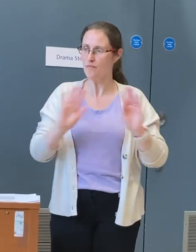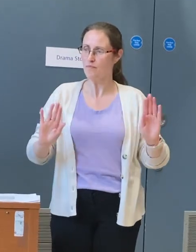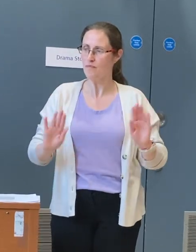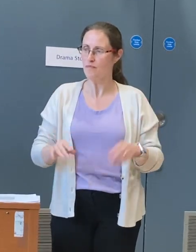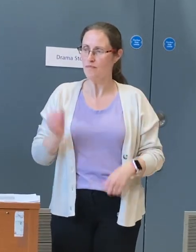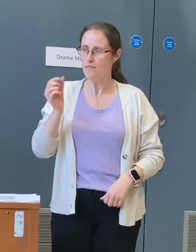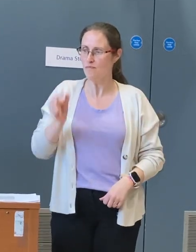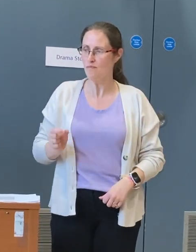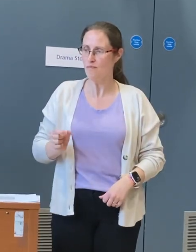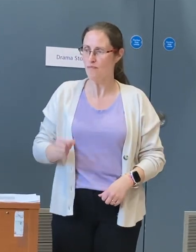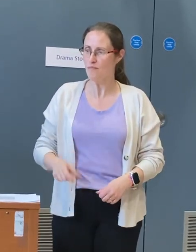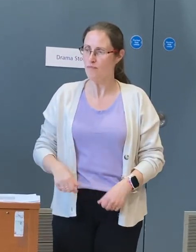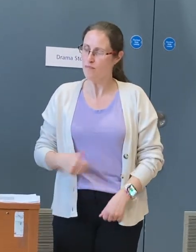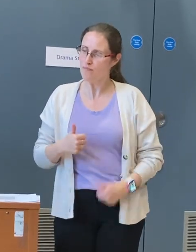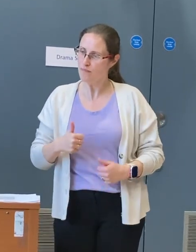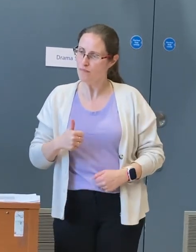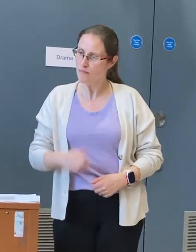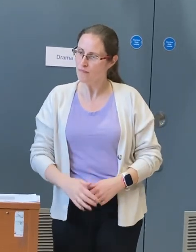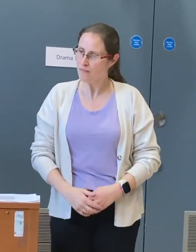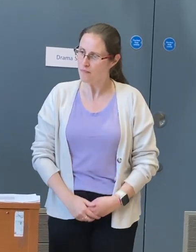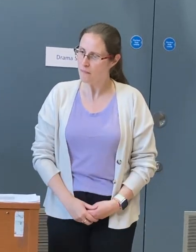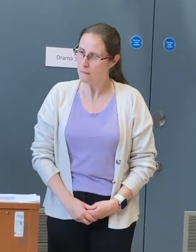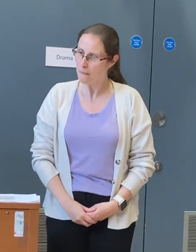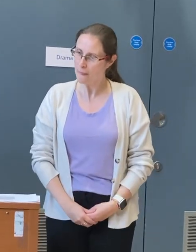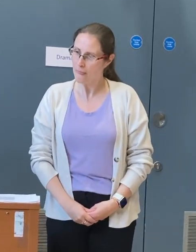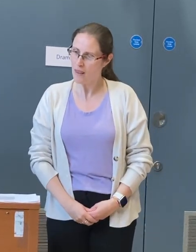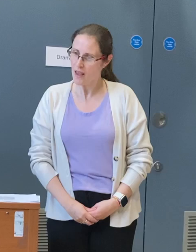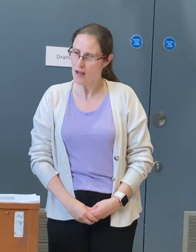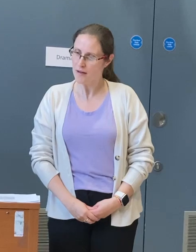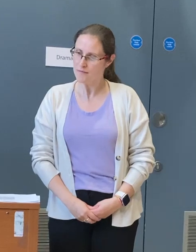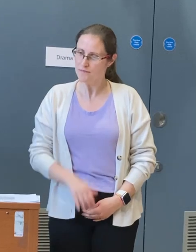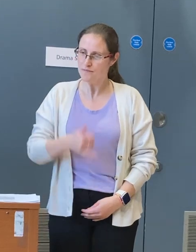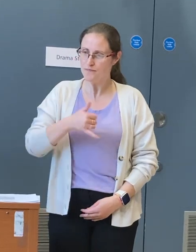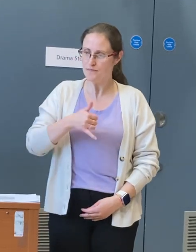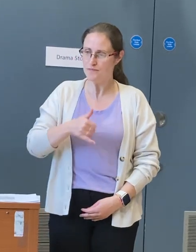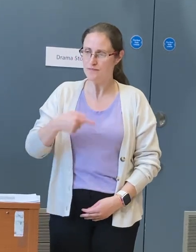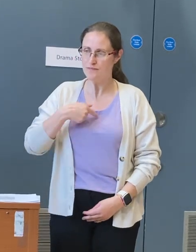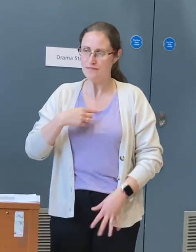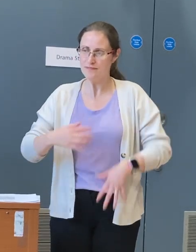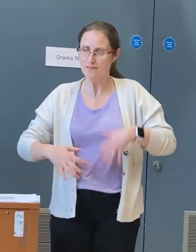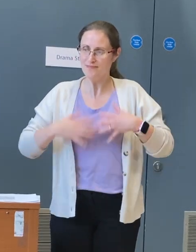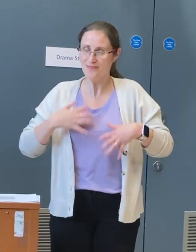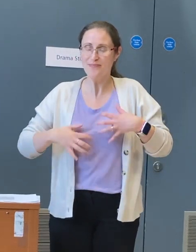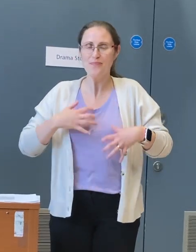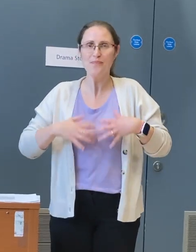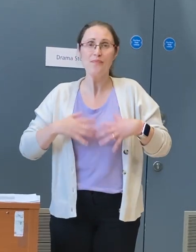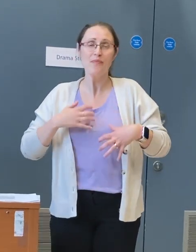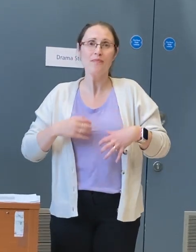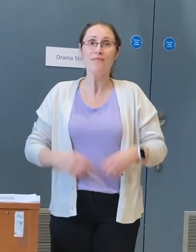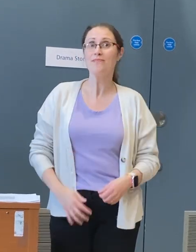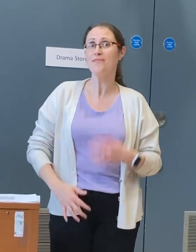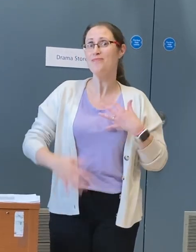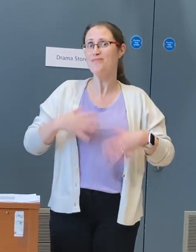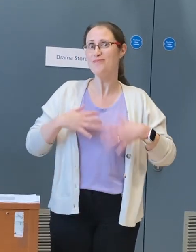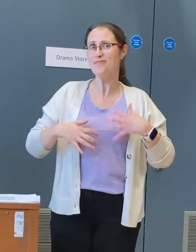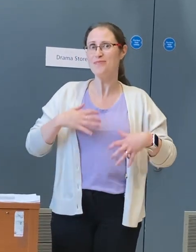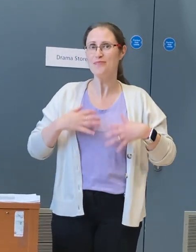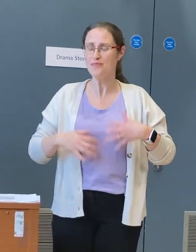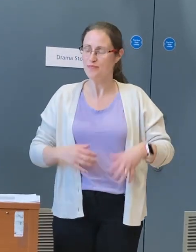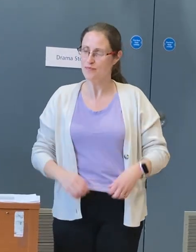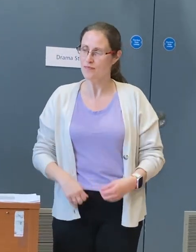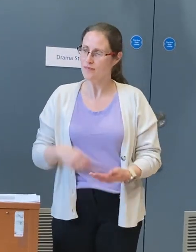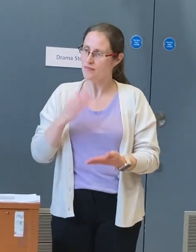seen before or will again. Maybe it's crazy, but it's